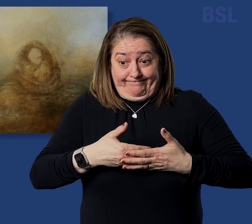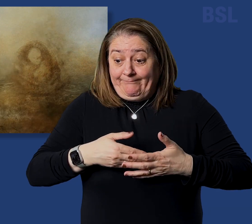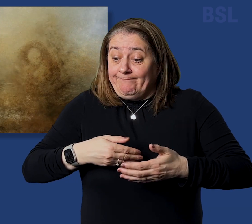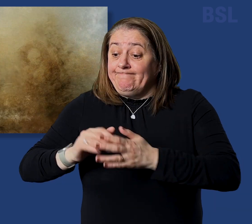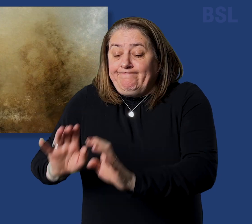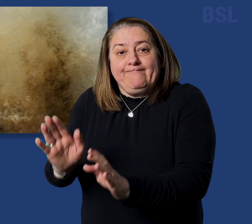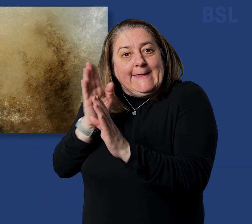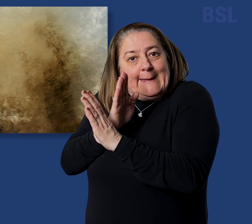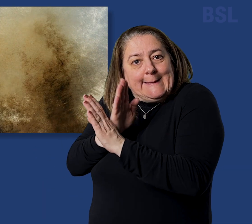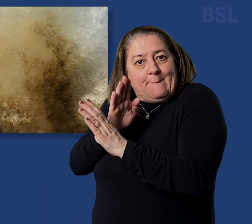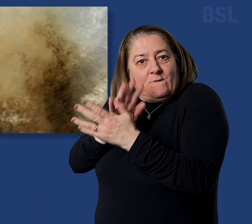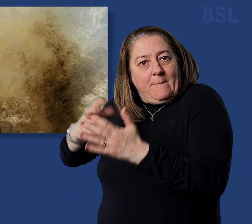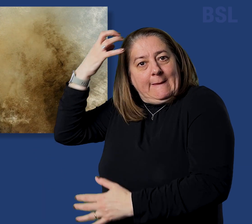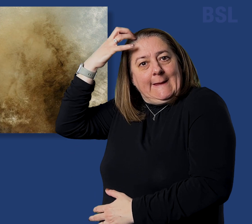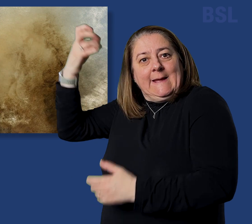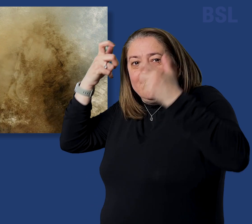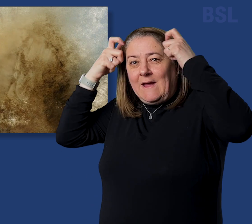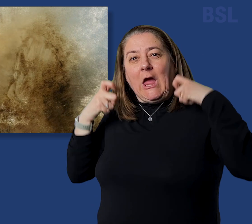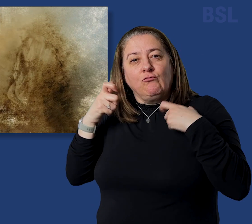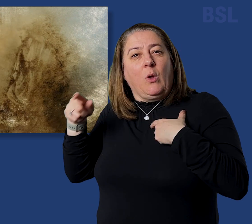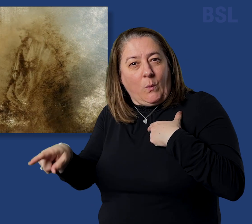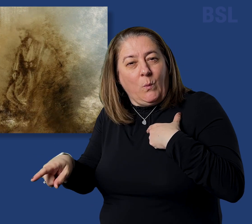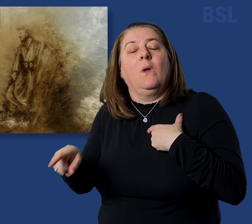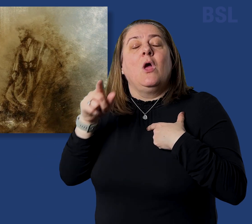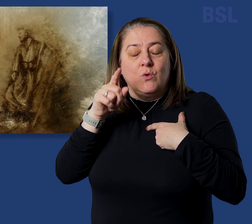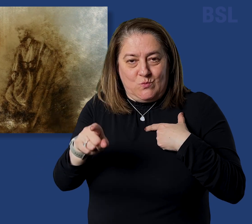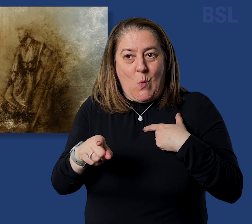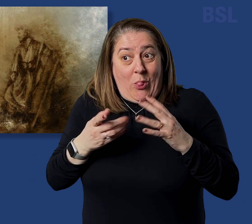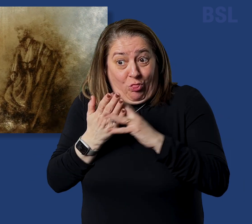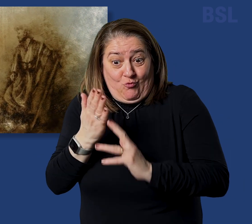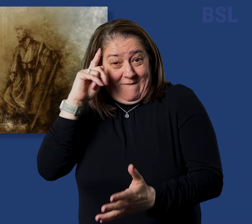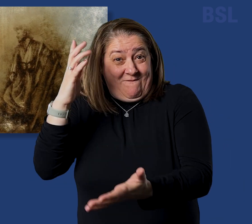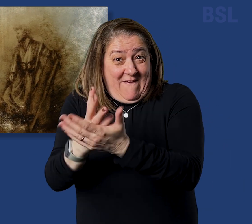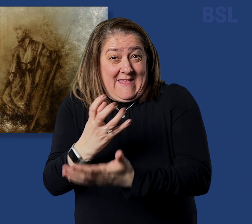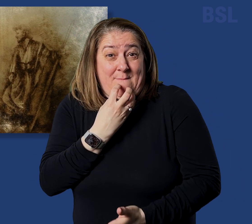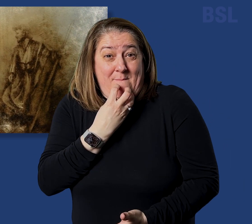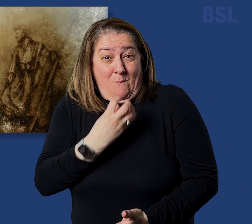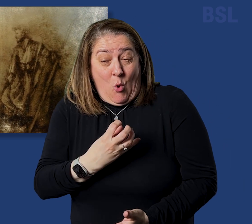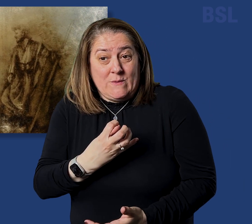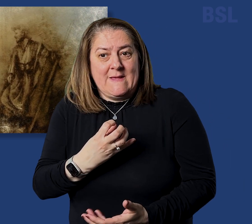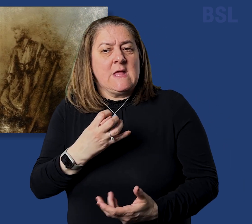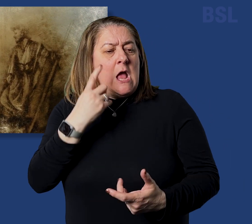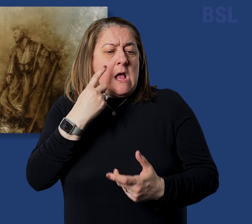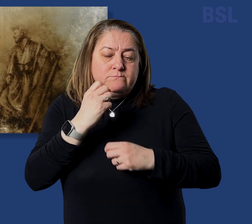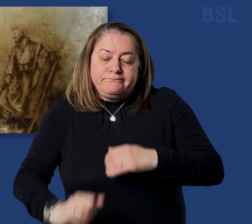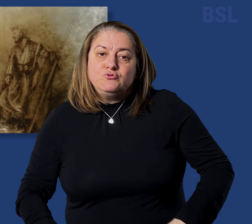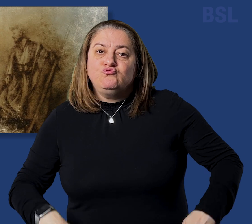and they were not afraid of the king's commandment. By faith Moses, when he was come to years, refused to be